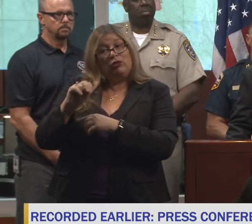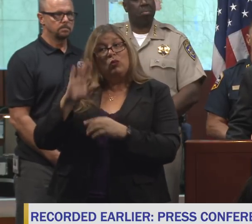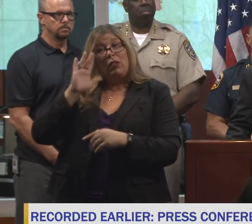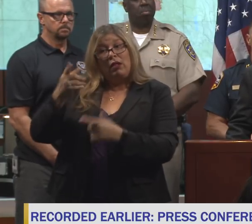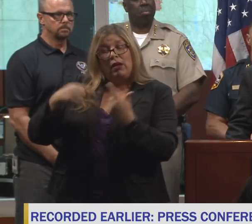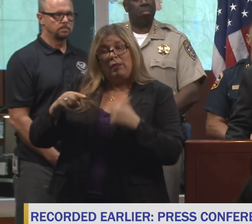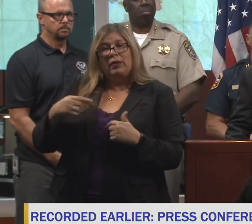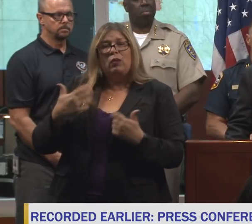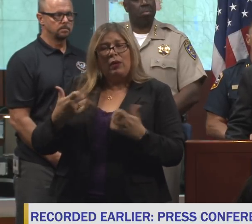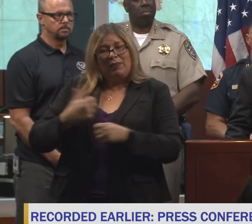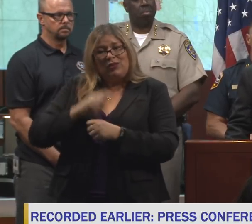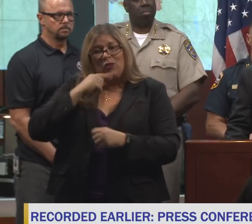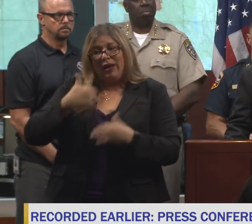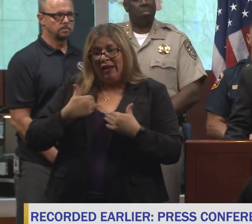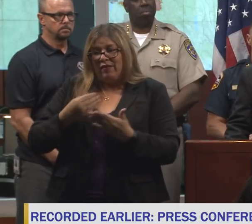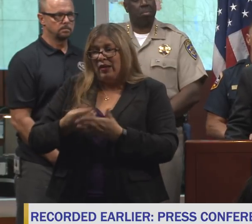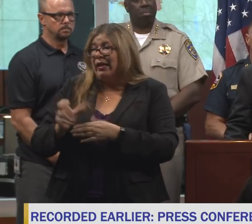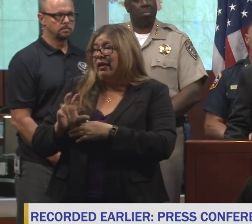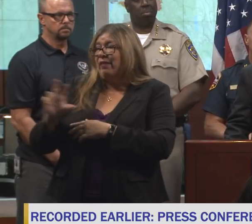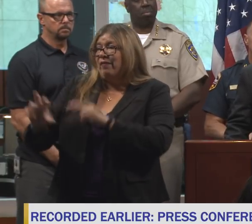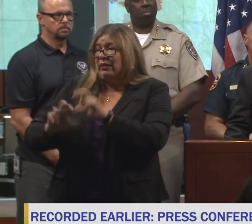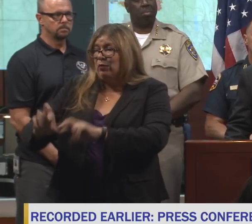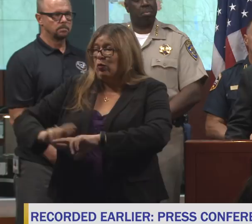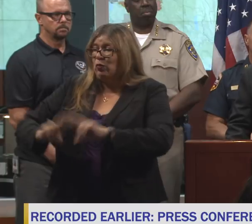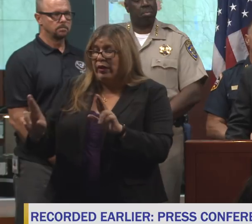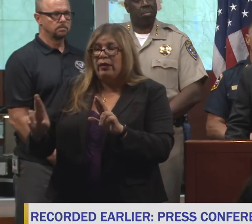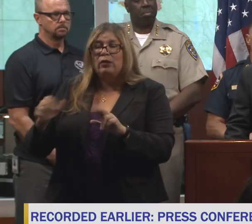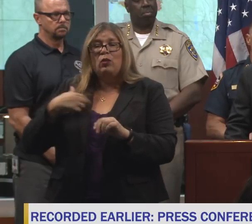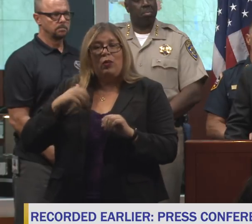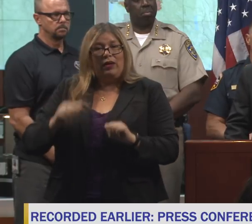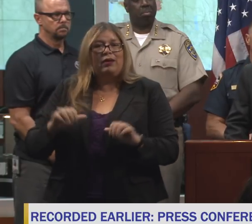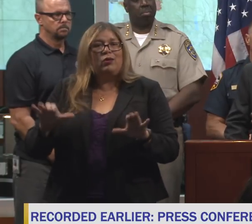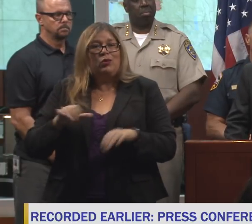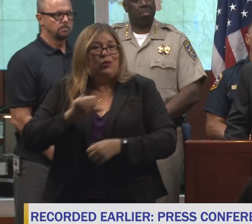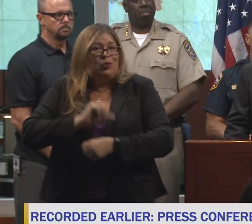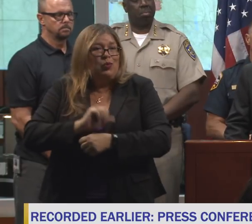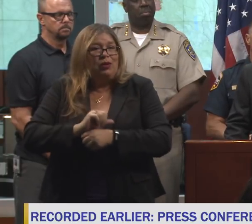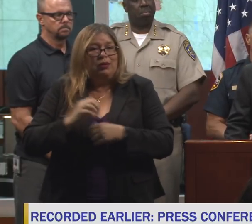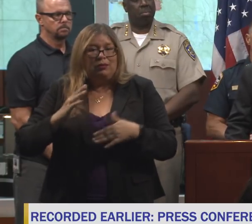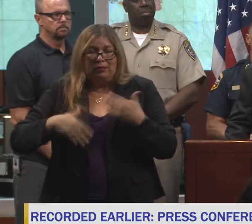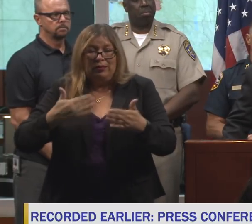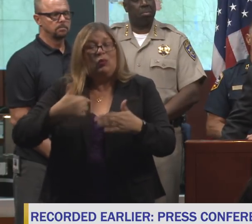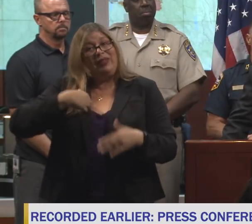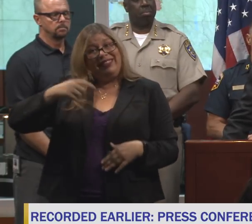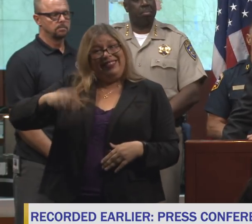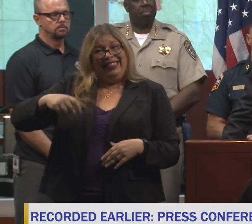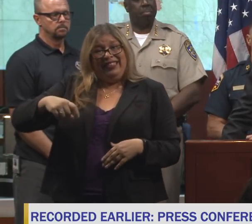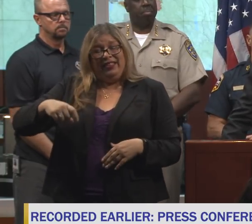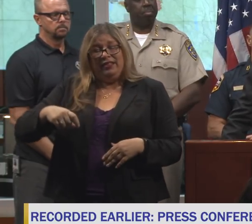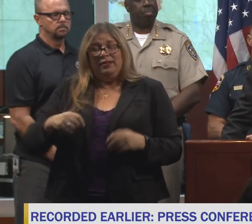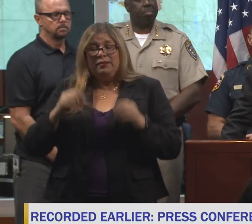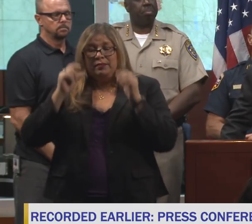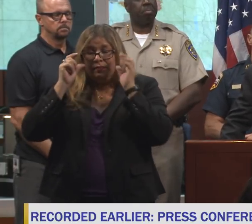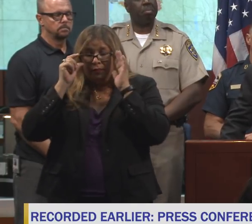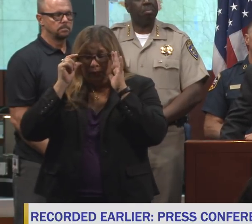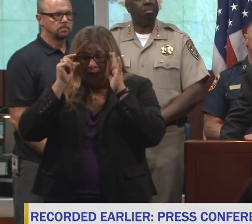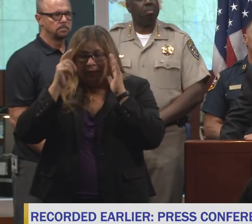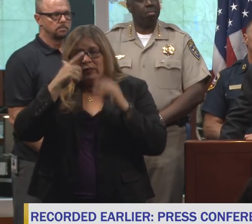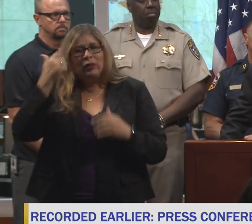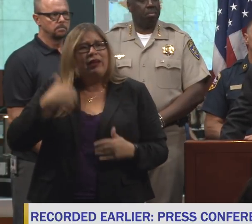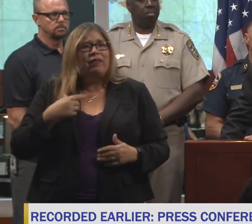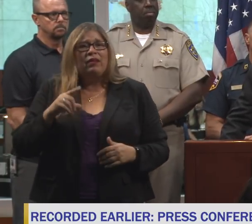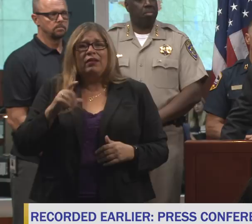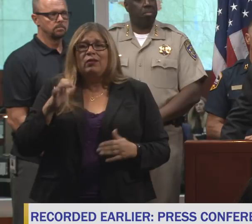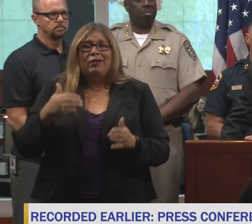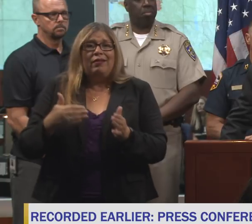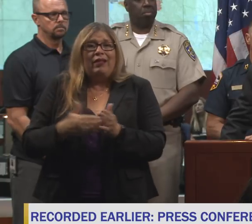investment so we can be providing this work, which we absolutely need at a time when hundreds of thousands of people